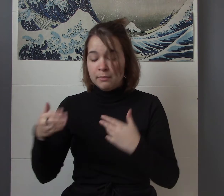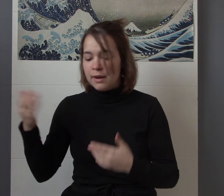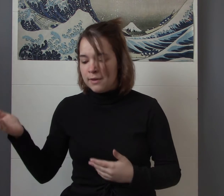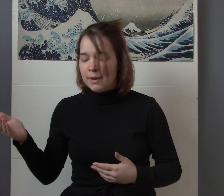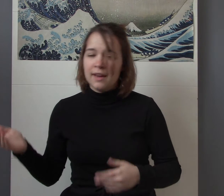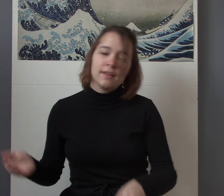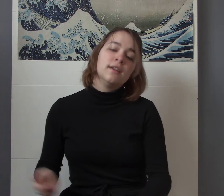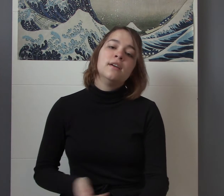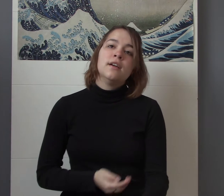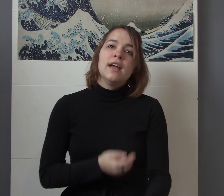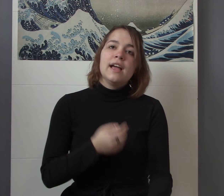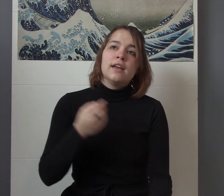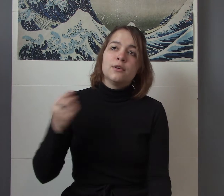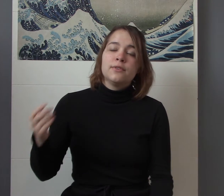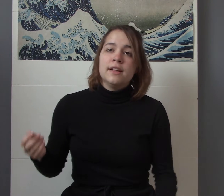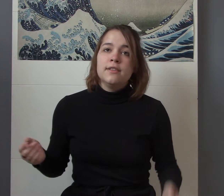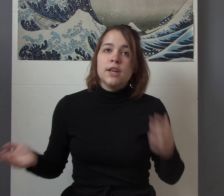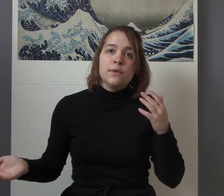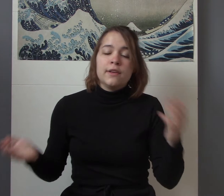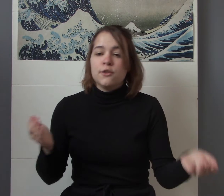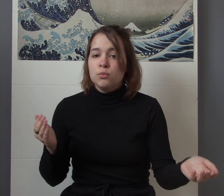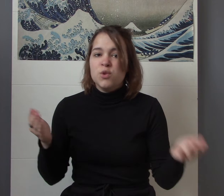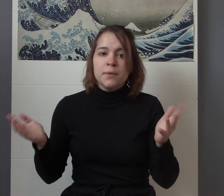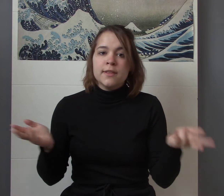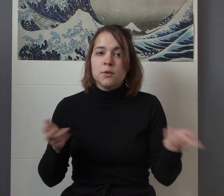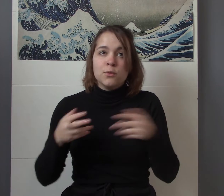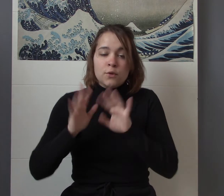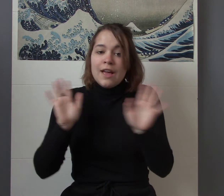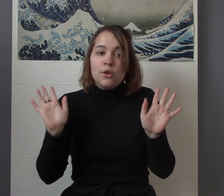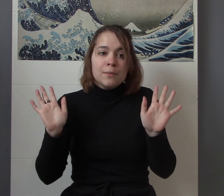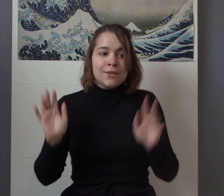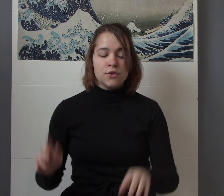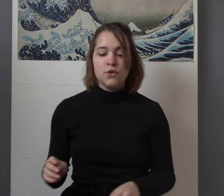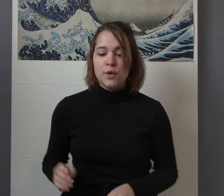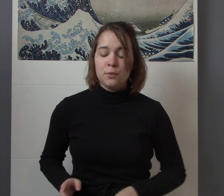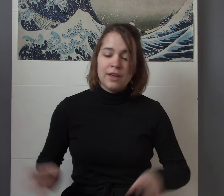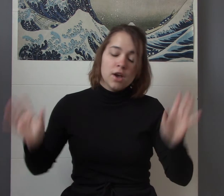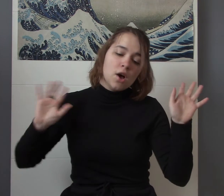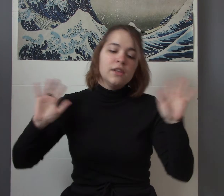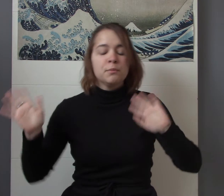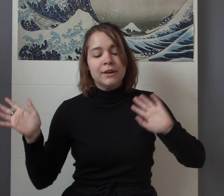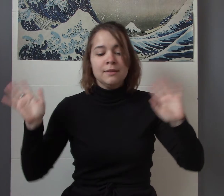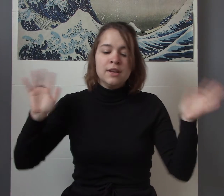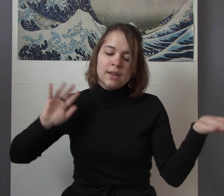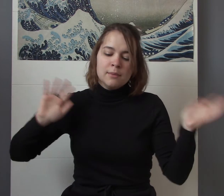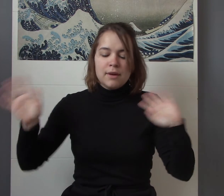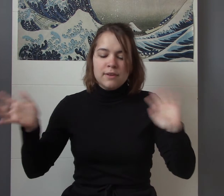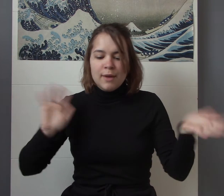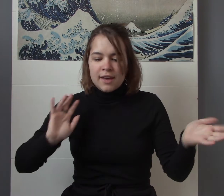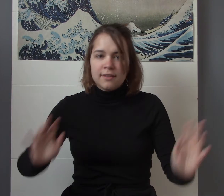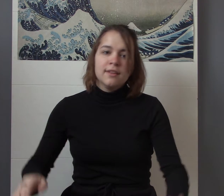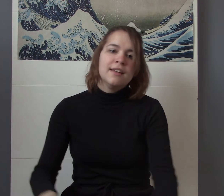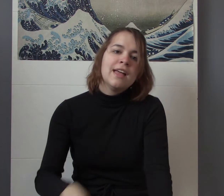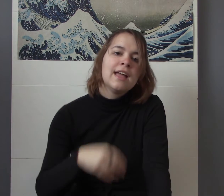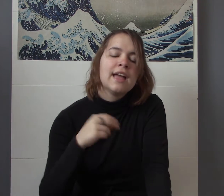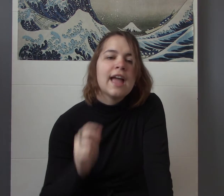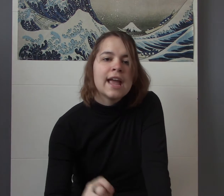Buffy back and her friends you know they assumed she was in some sort of hell dimension so they were like oh let's bring Buffy back and